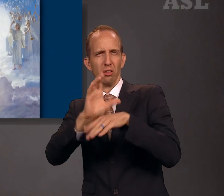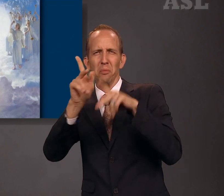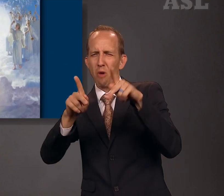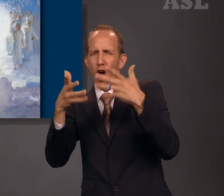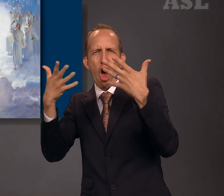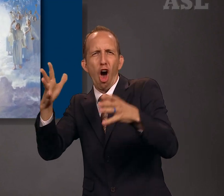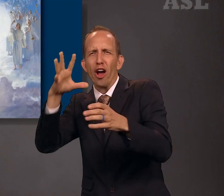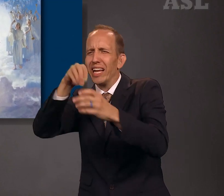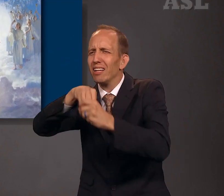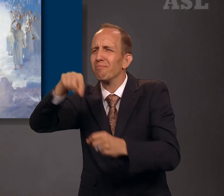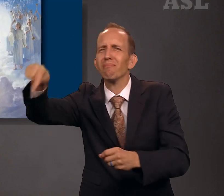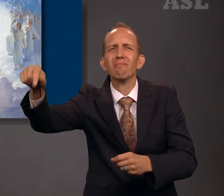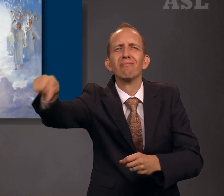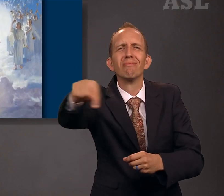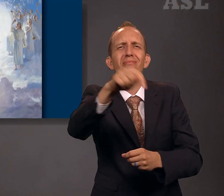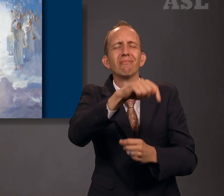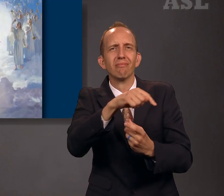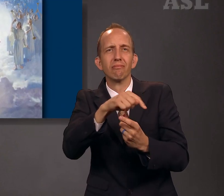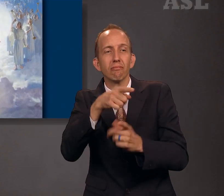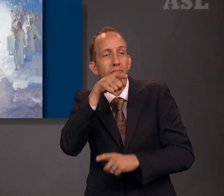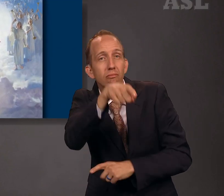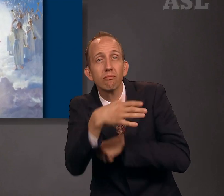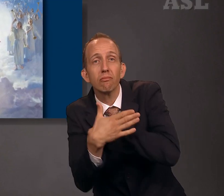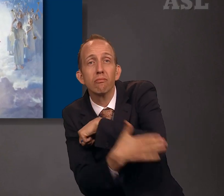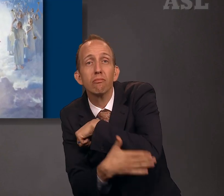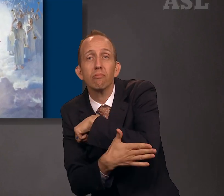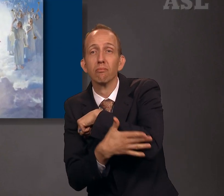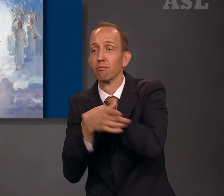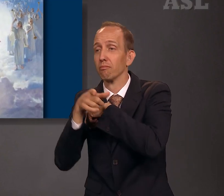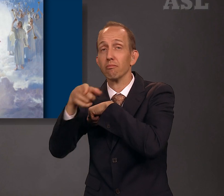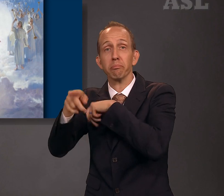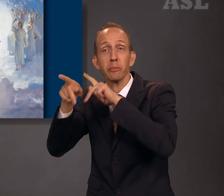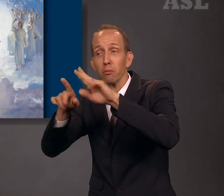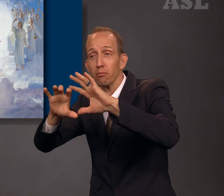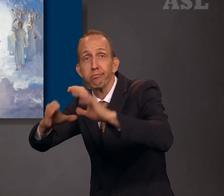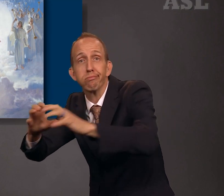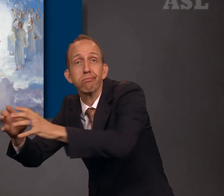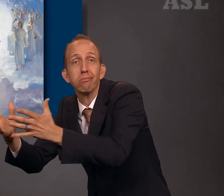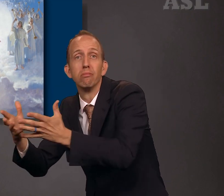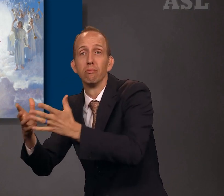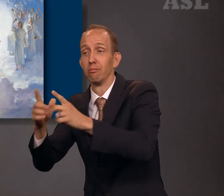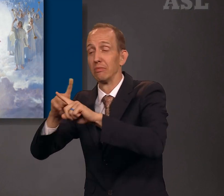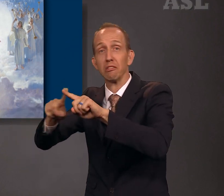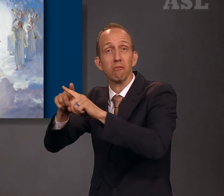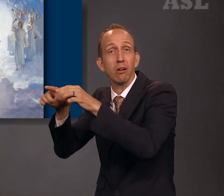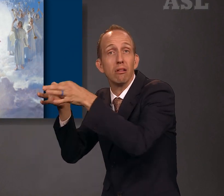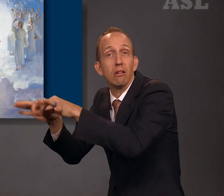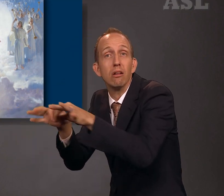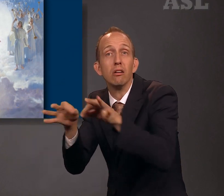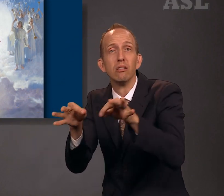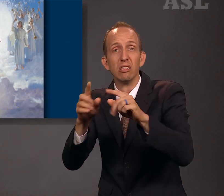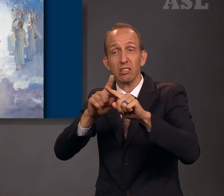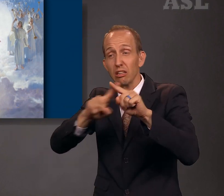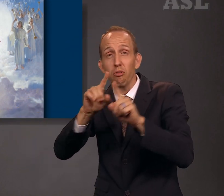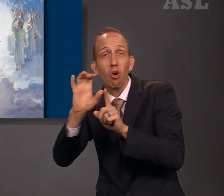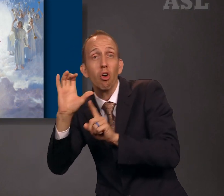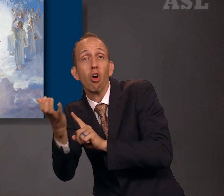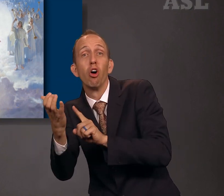Jesus Christ of Latter-day Saints will be among all nations, all people, all races, and